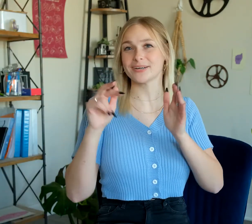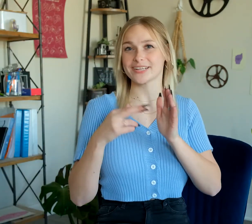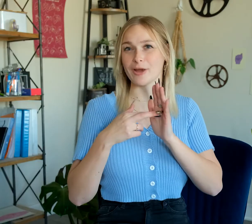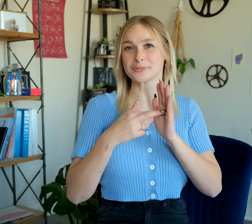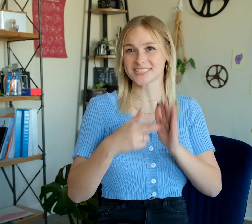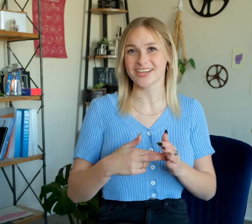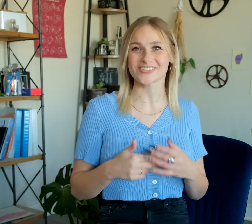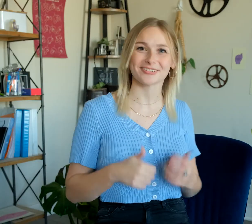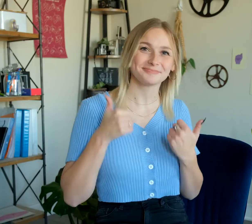representation.